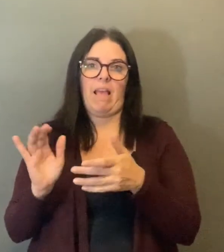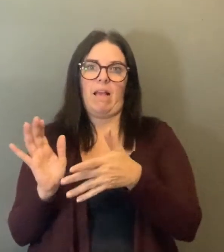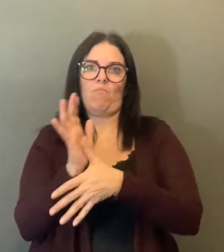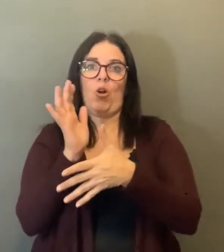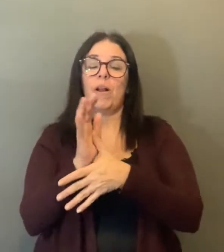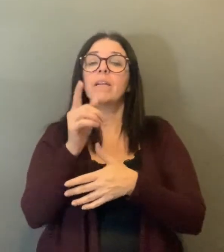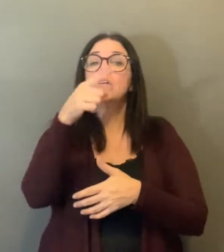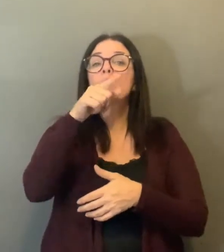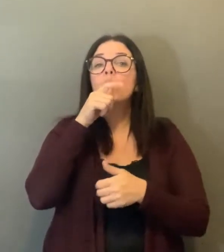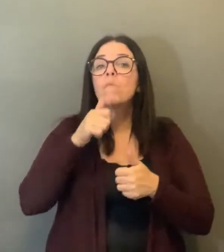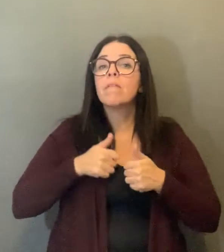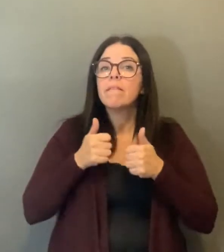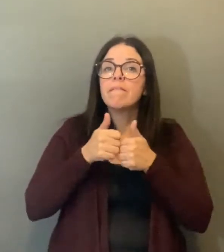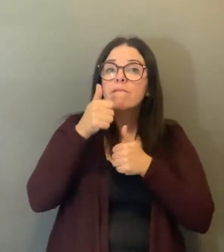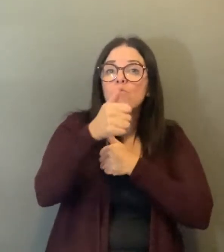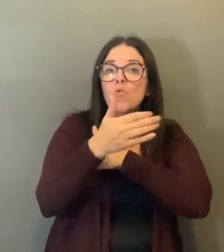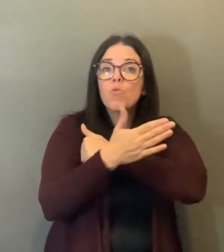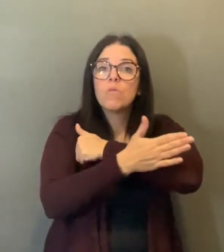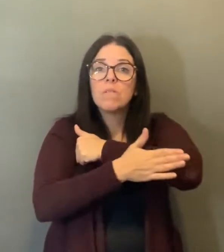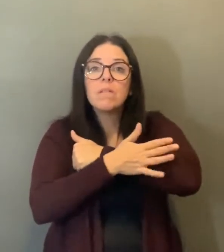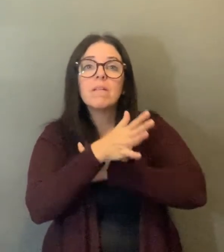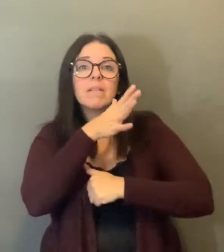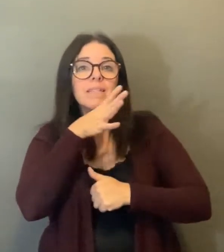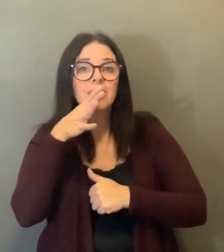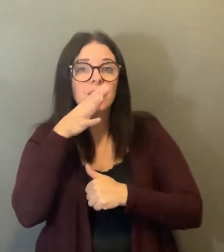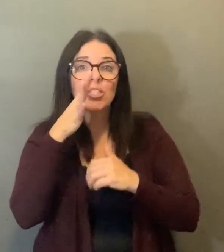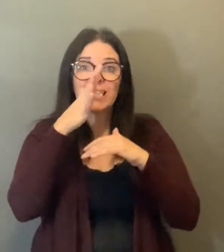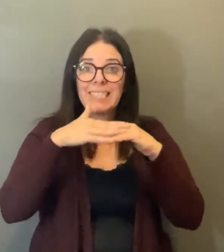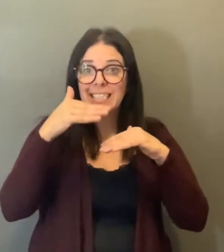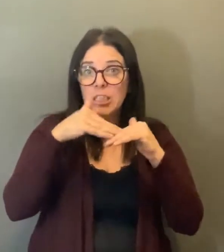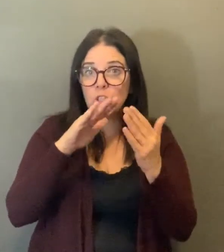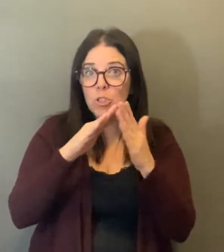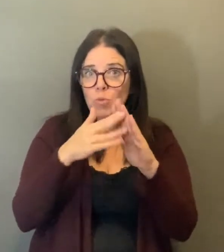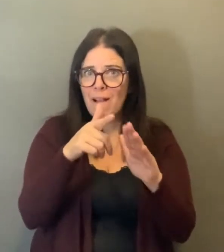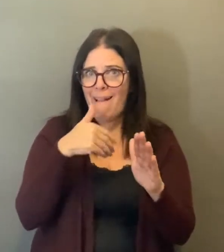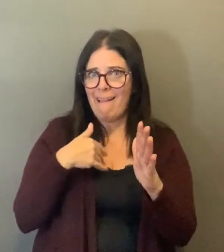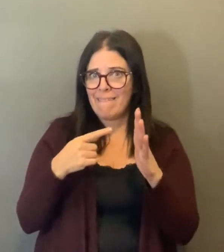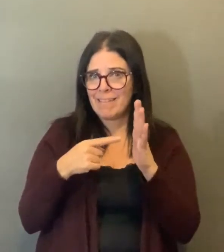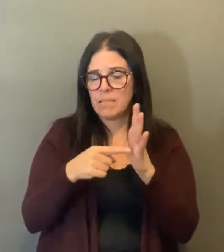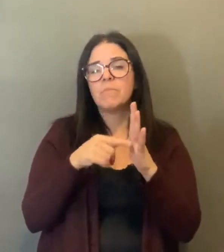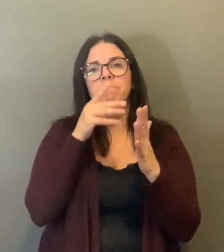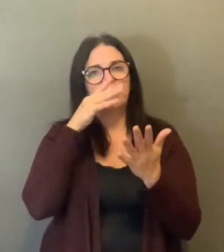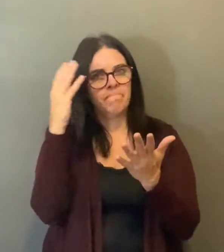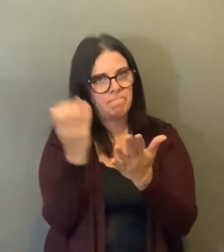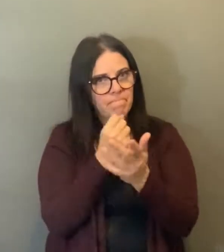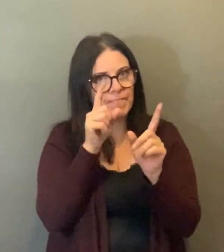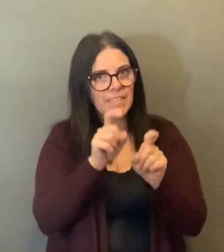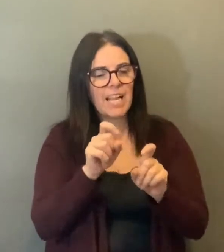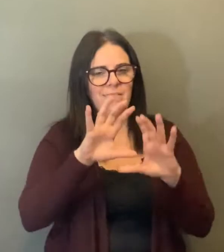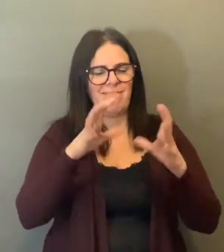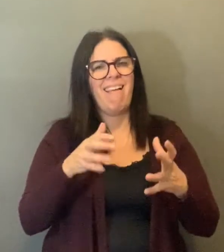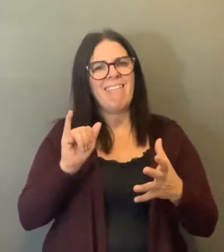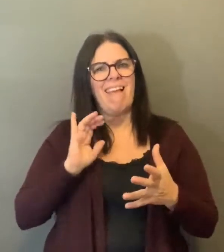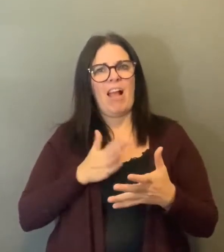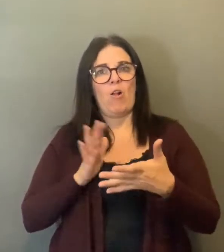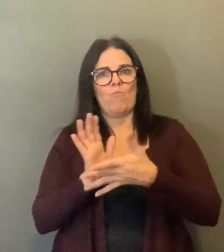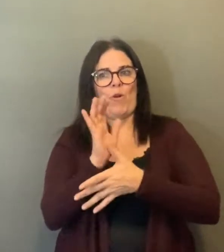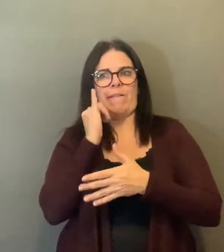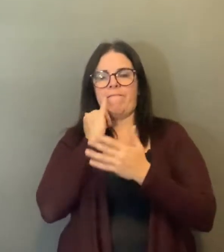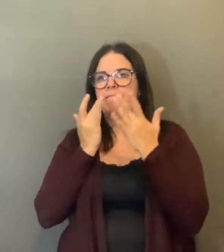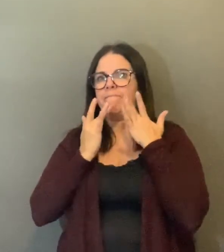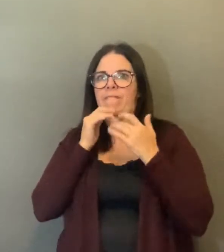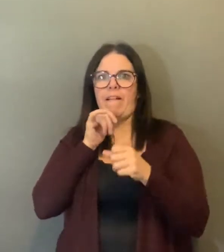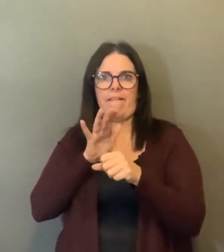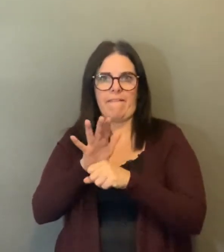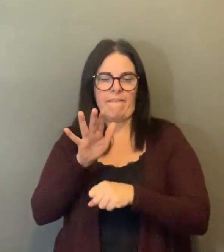nausea, vomiting and headaches. If you are feeling unwell and need to seek a health assessment for COVID-19, there are three options.